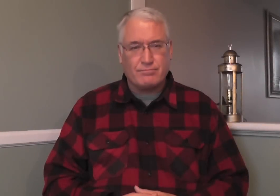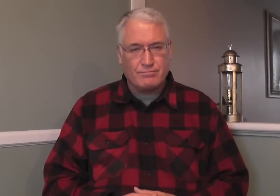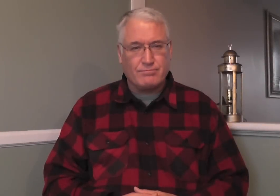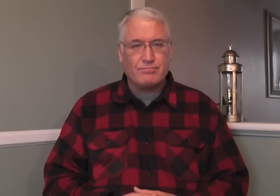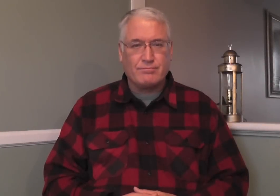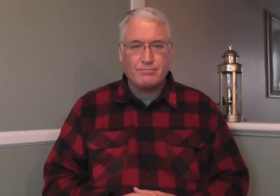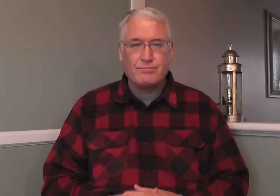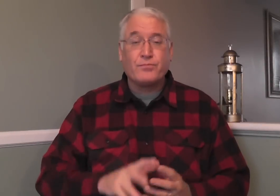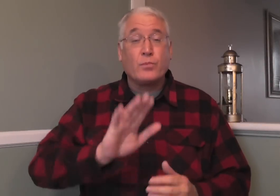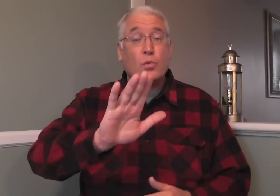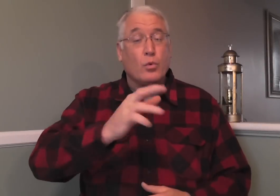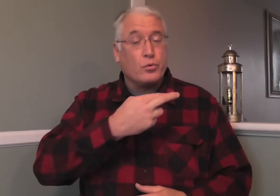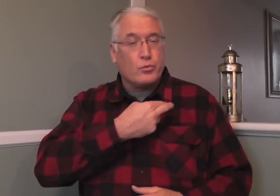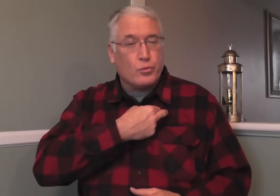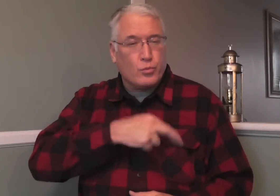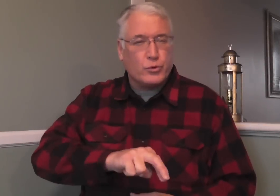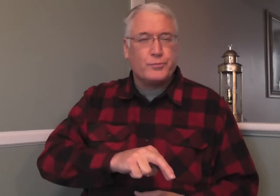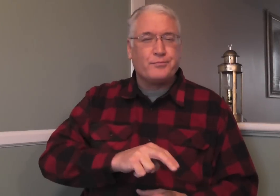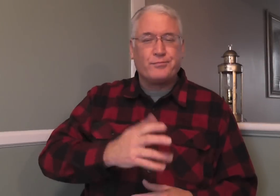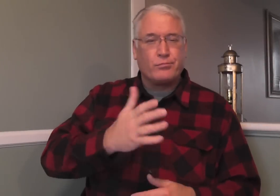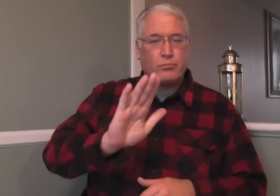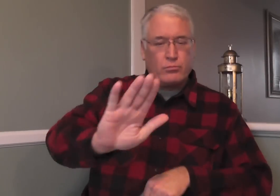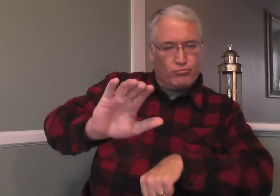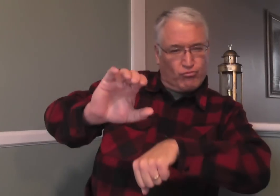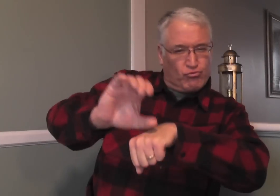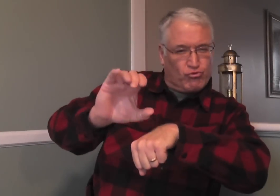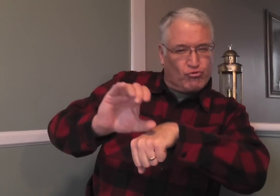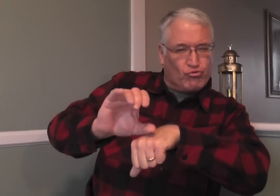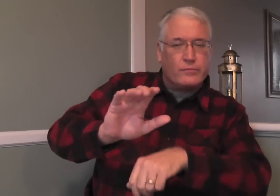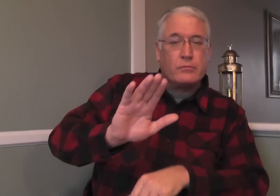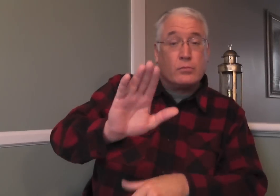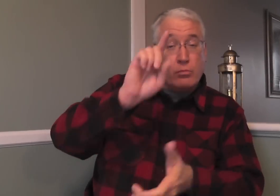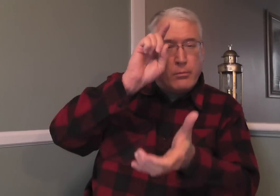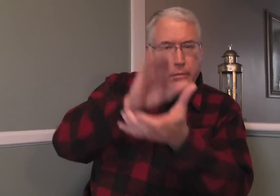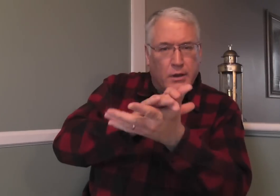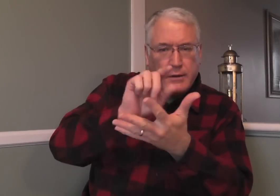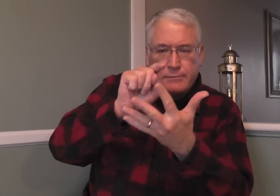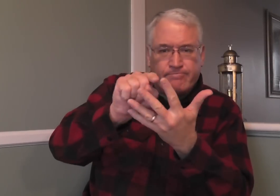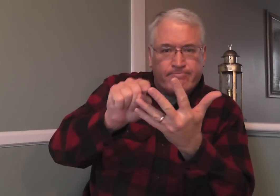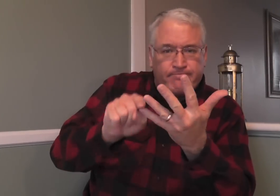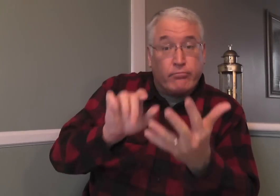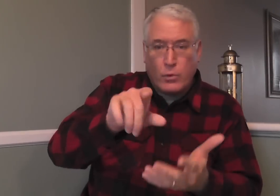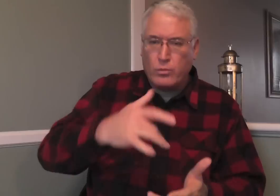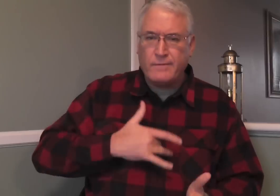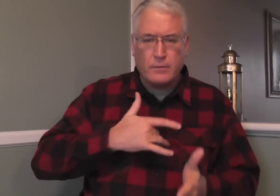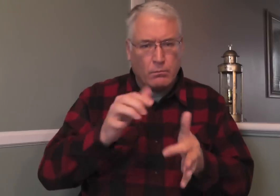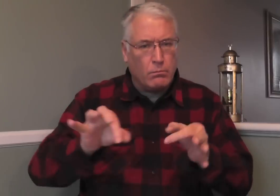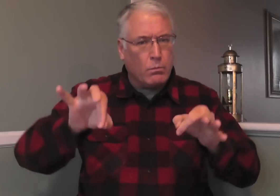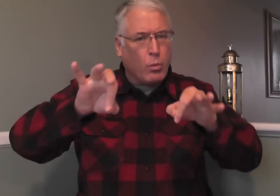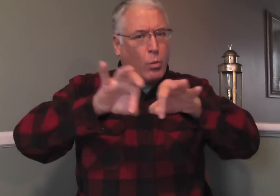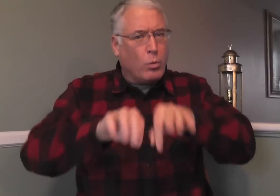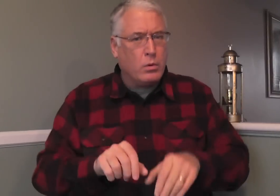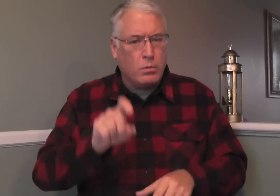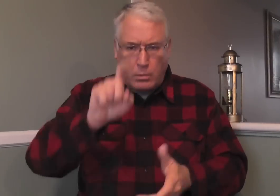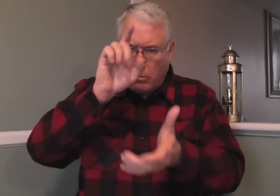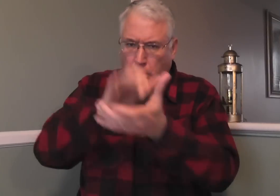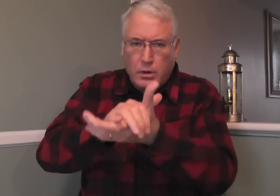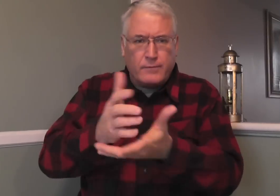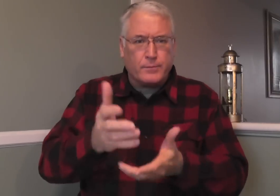Hmm. You know, your religion, your church, all the things that you believe, all the details that you feel are